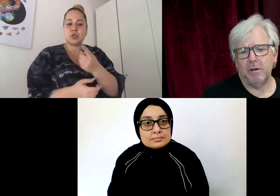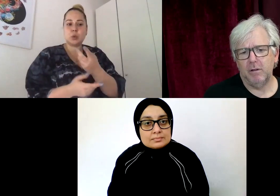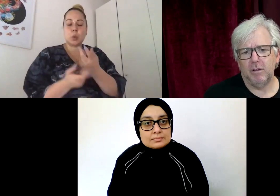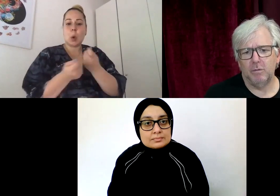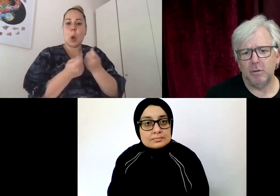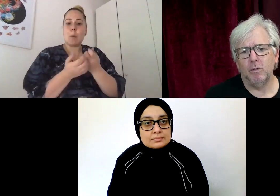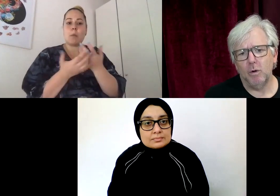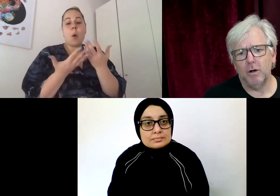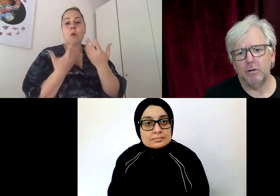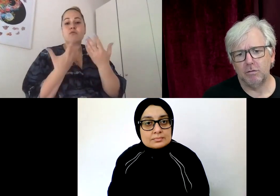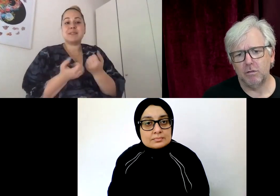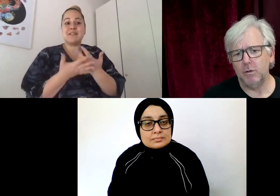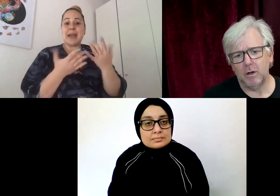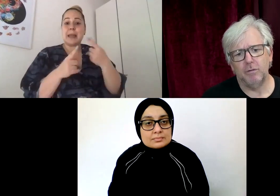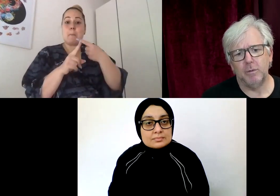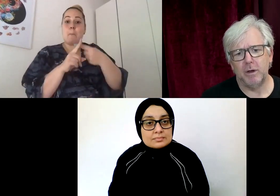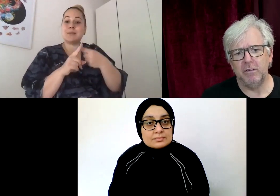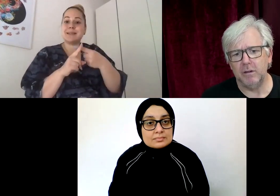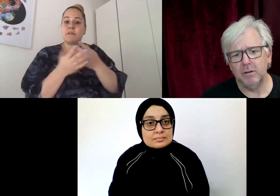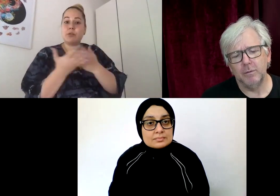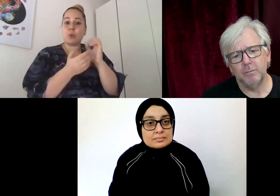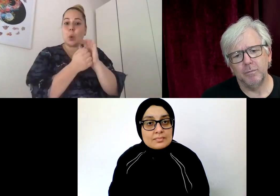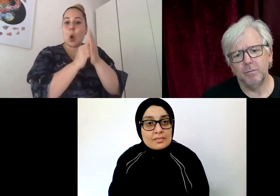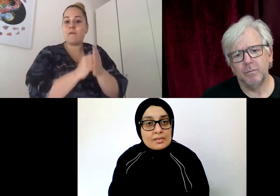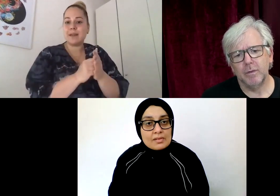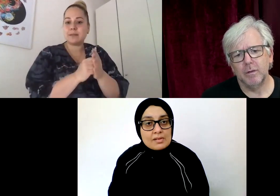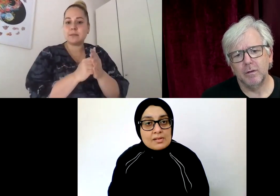experiences with your work through the COVID period?